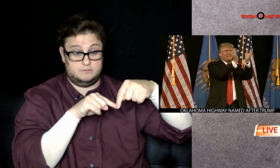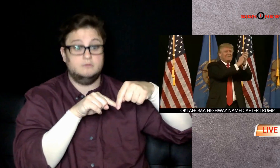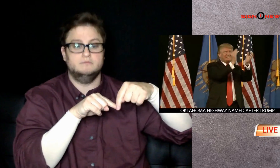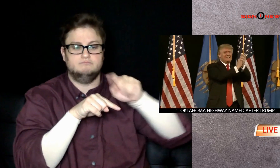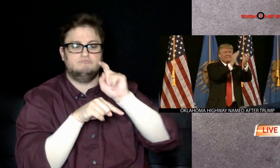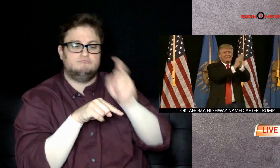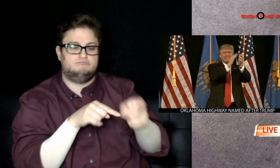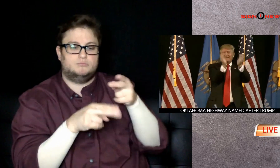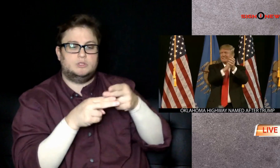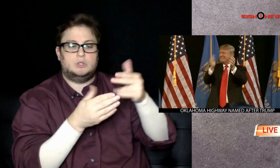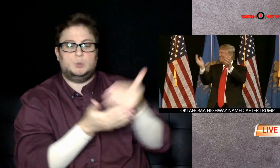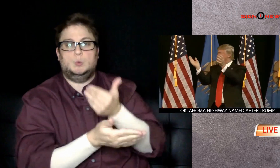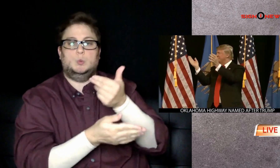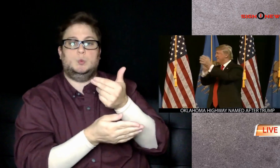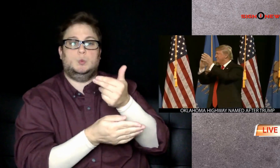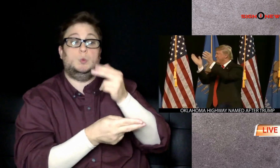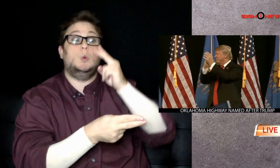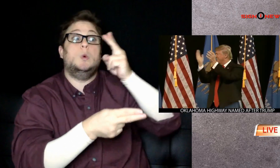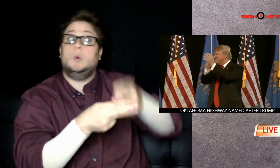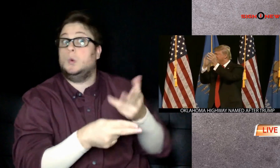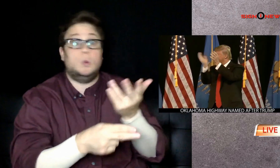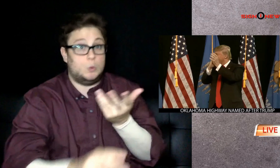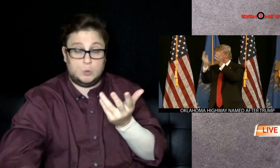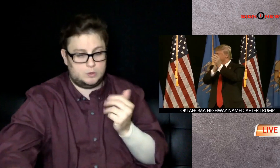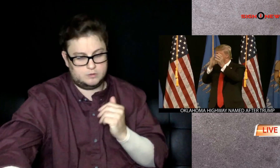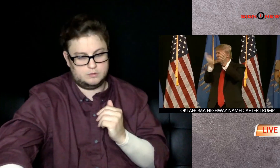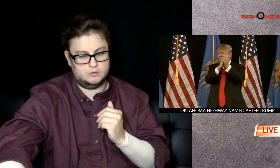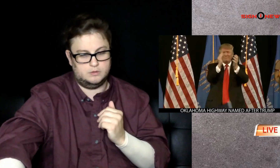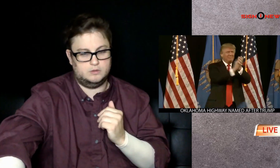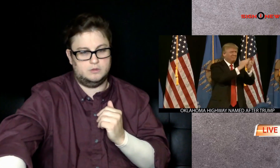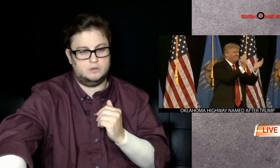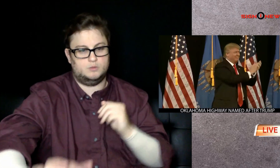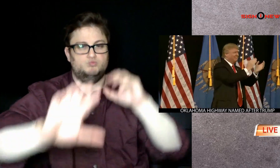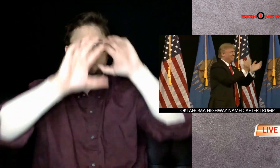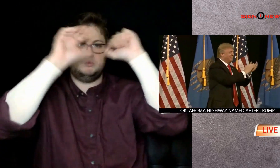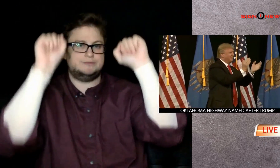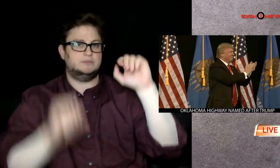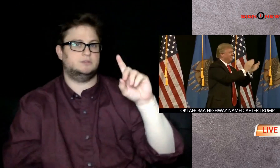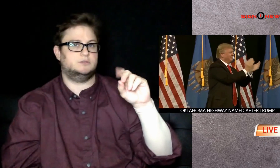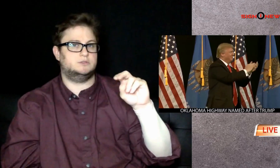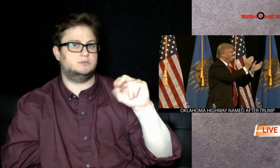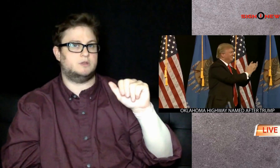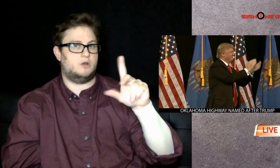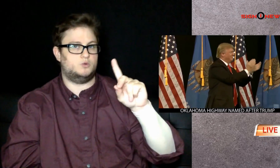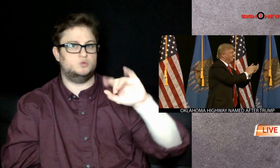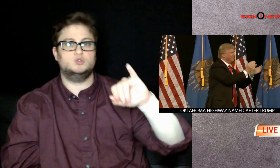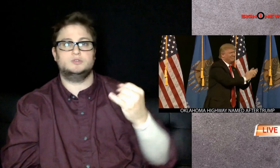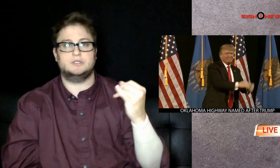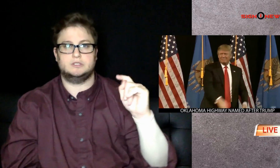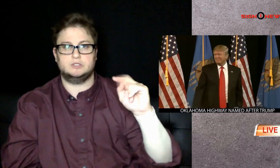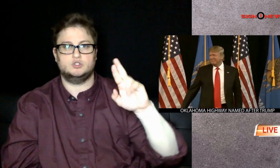as President Donald J. Trump Highway.